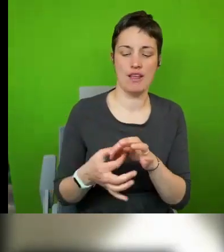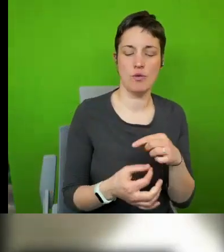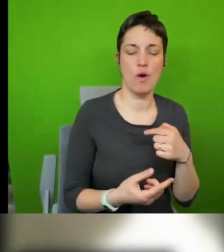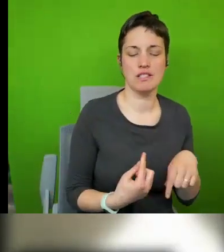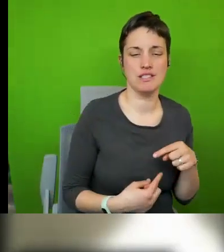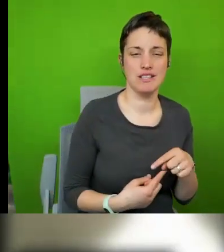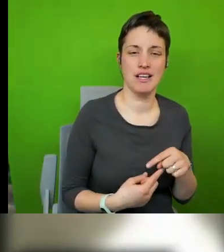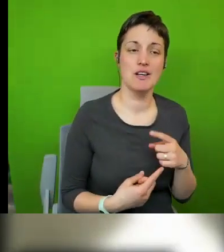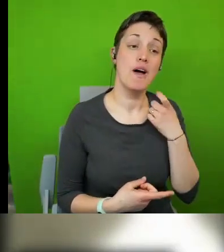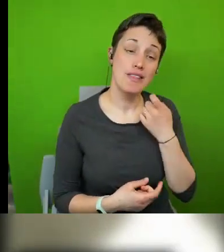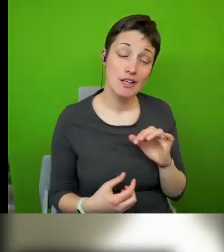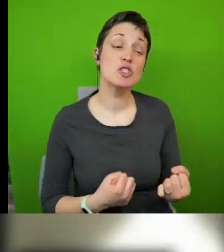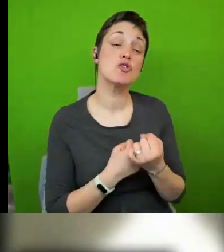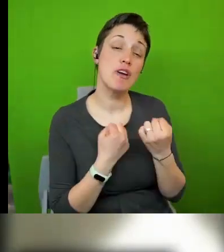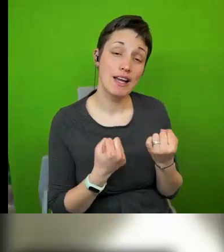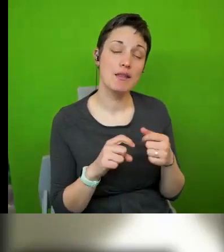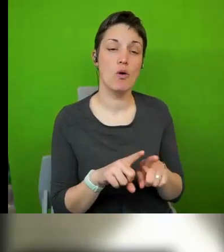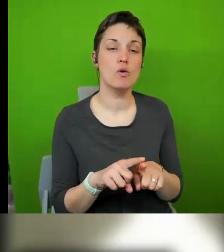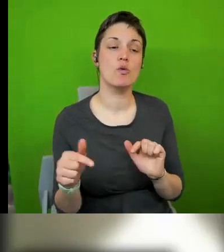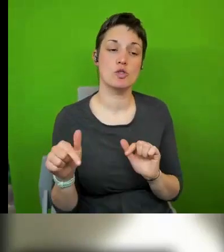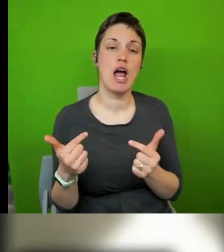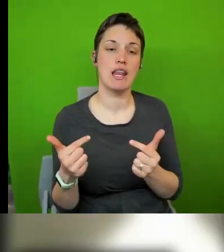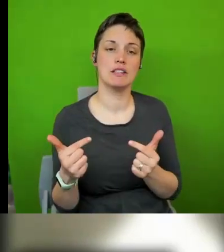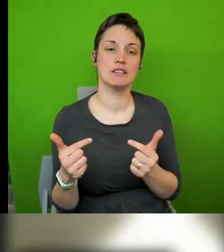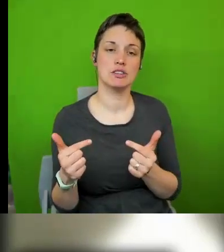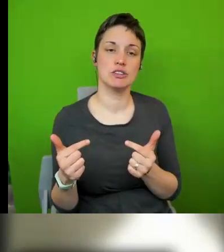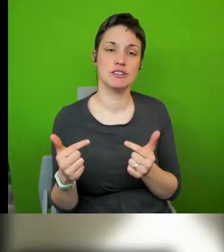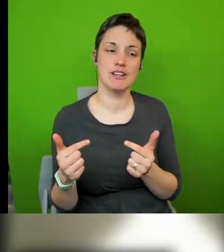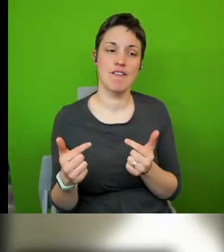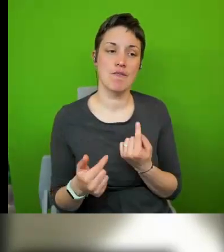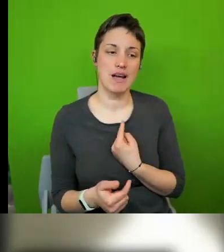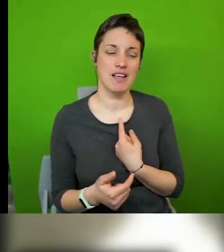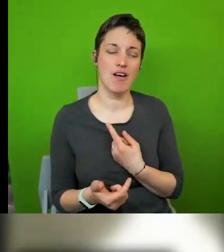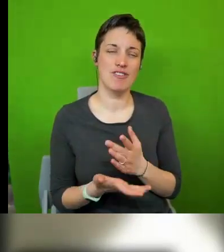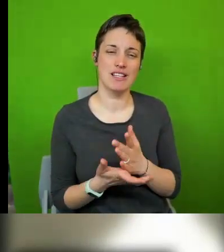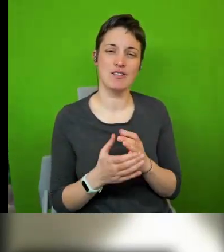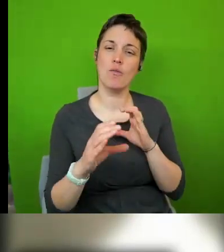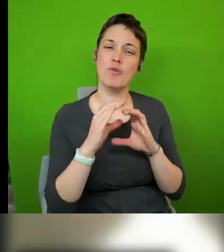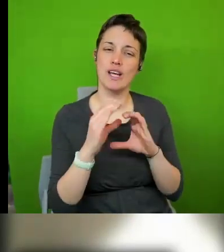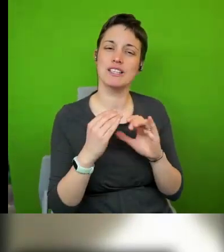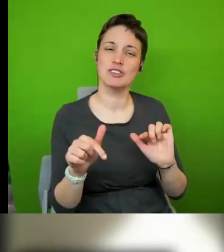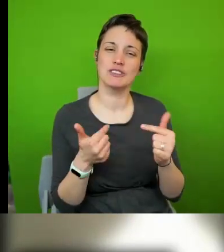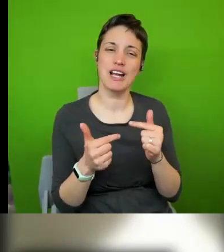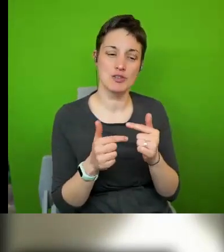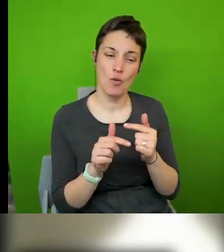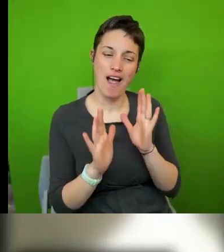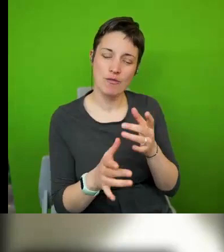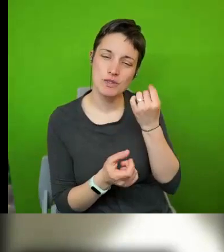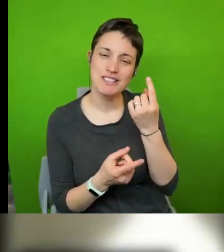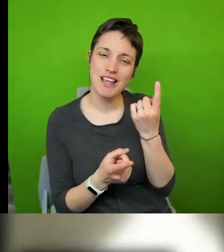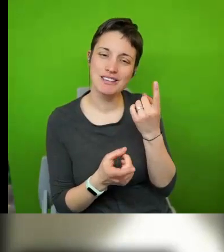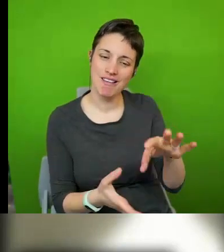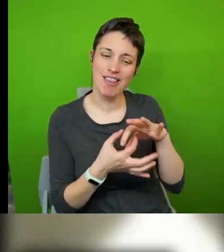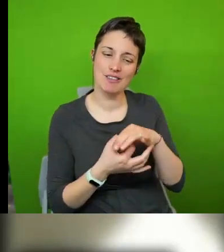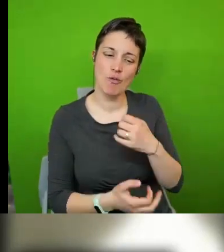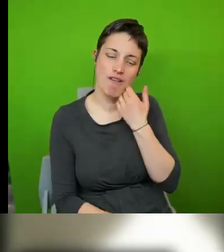it's the strength but also the challenge and essentially to me it's a communication challenge also to make people understand that this is connected to their everyday life